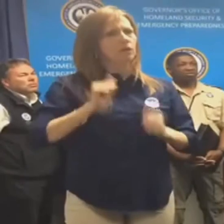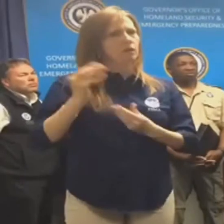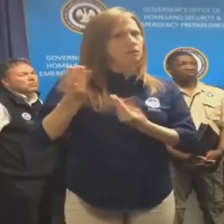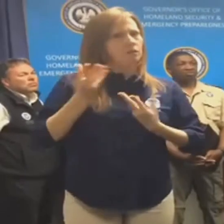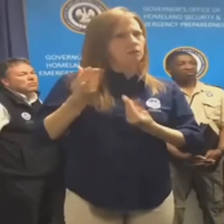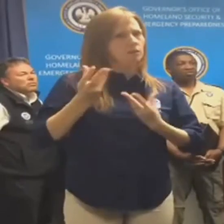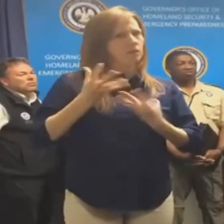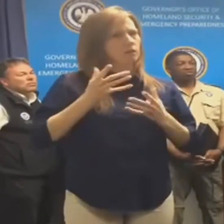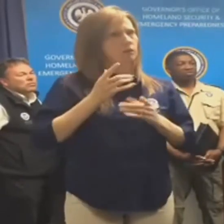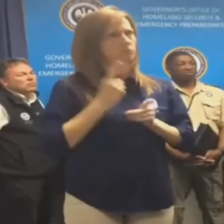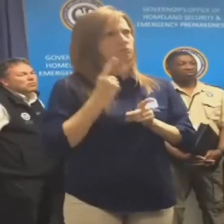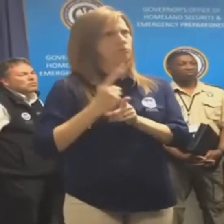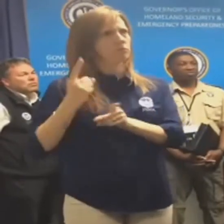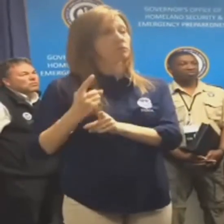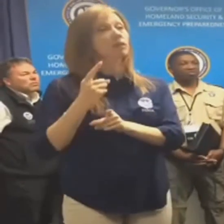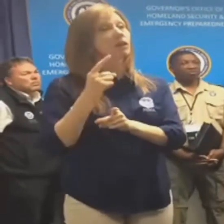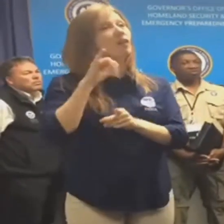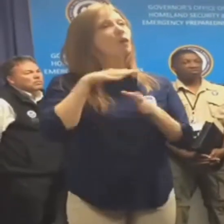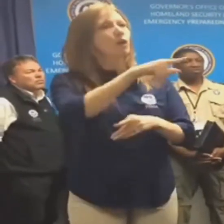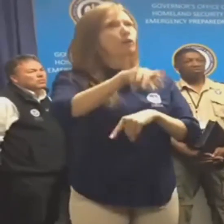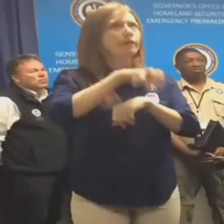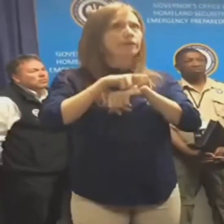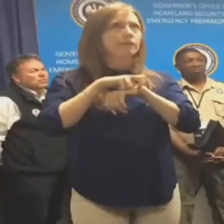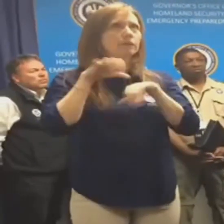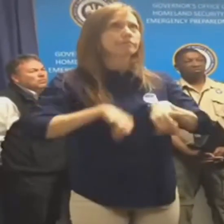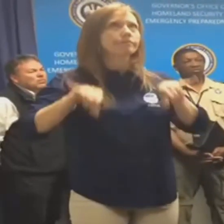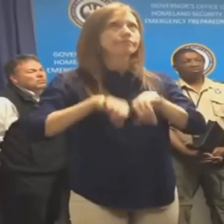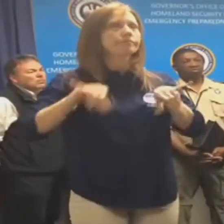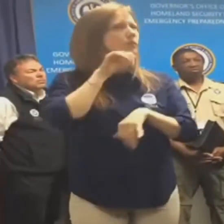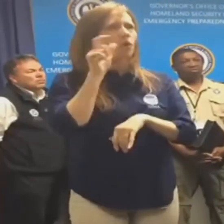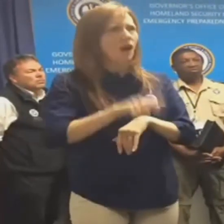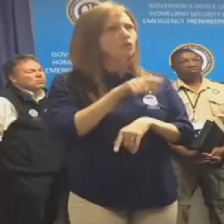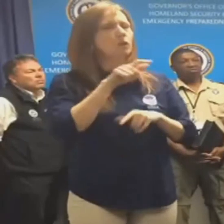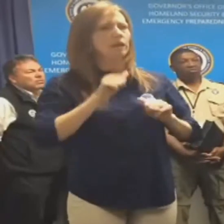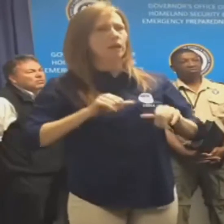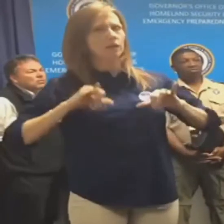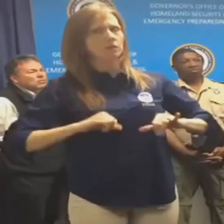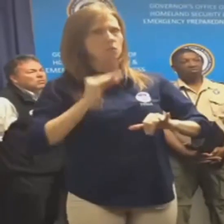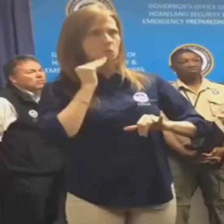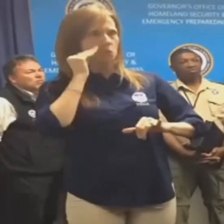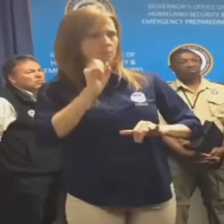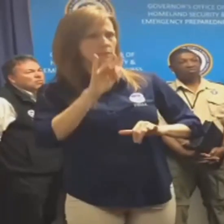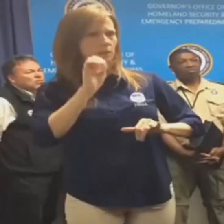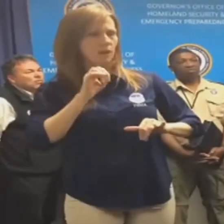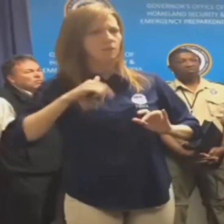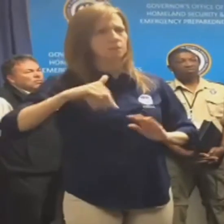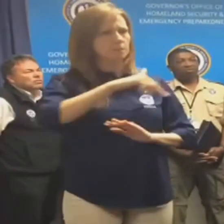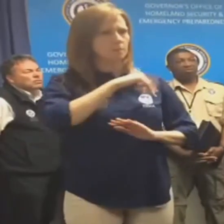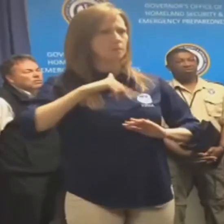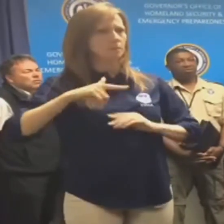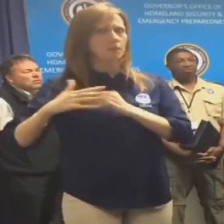accurate warnings that give you the opportunity to move inside of your home as you need to, to take advantage of that